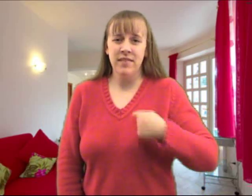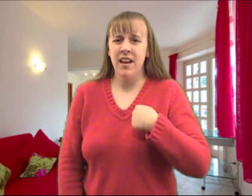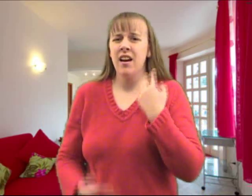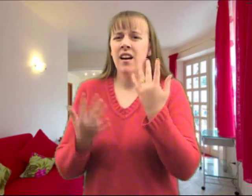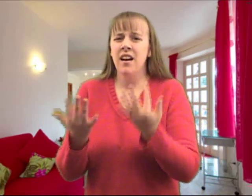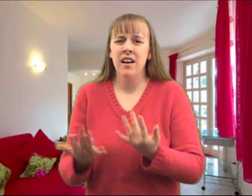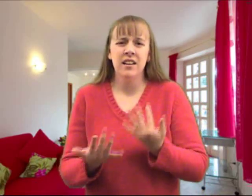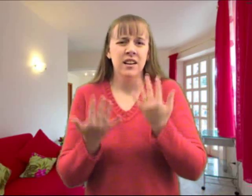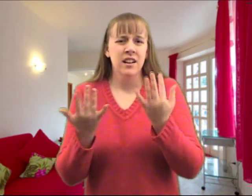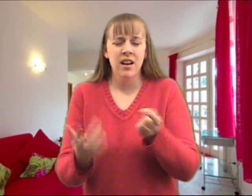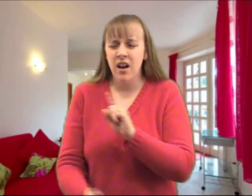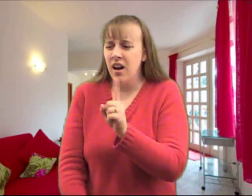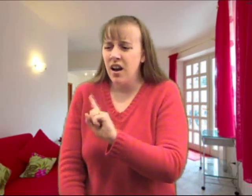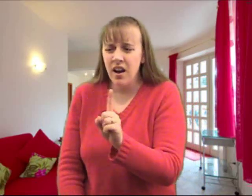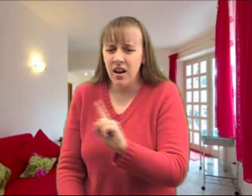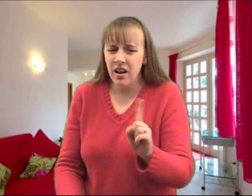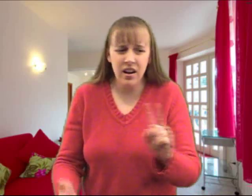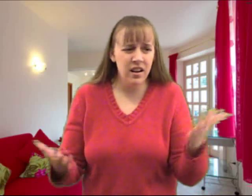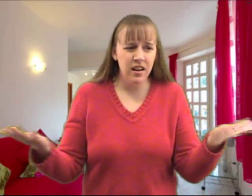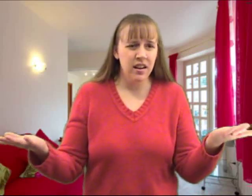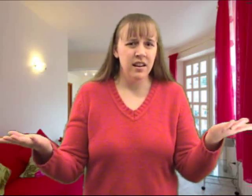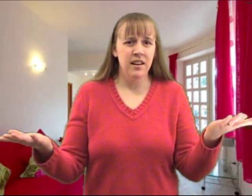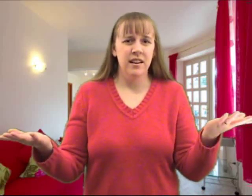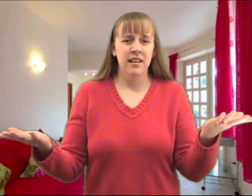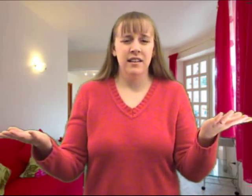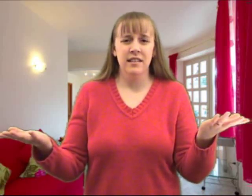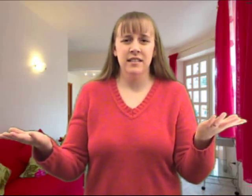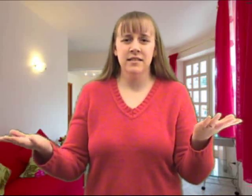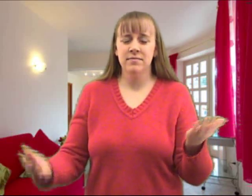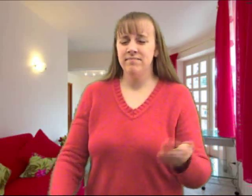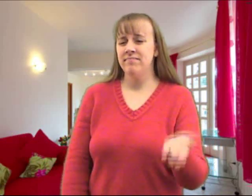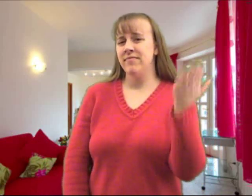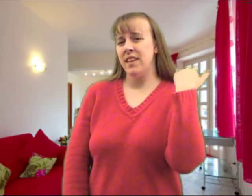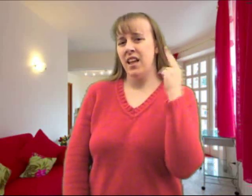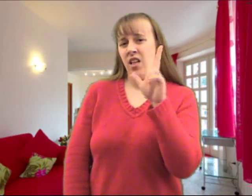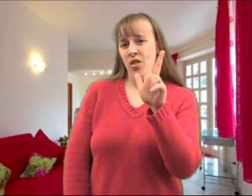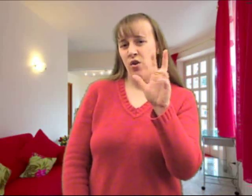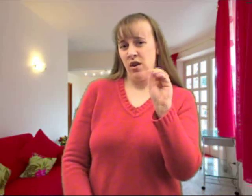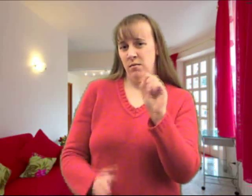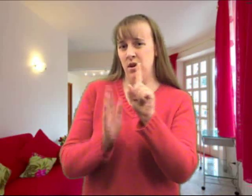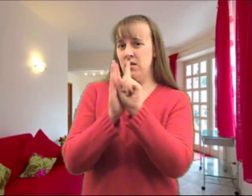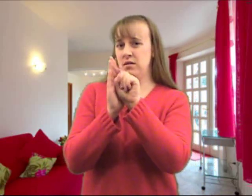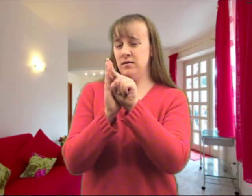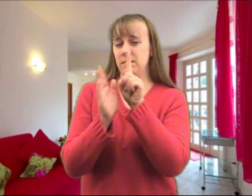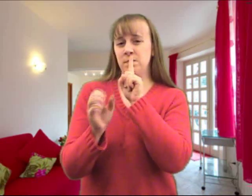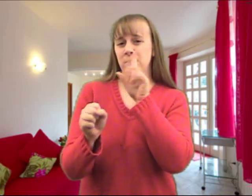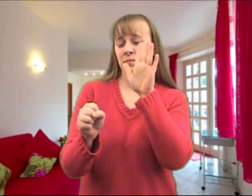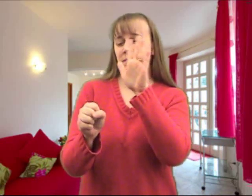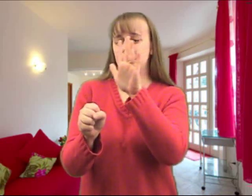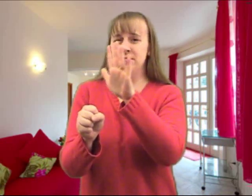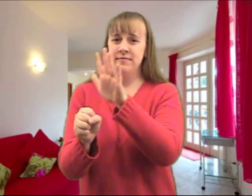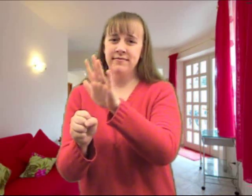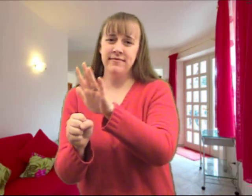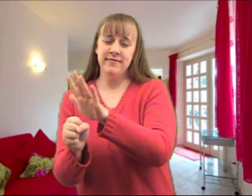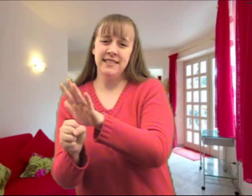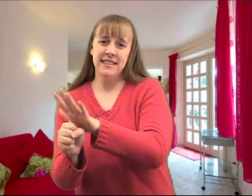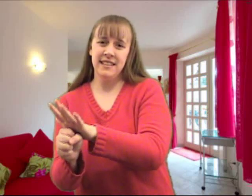It's taken so long, where could it be? Had a 30-minute guarantee.